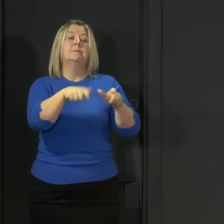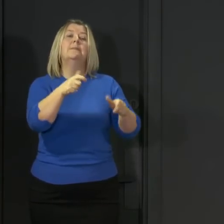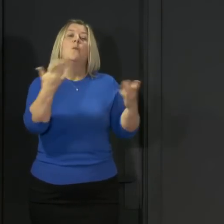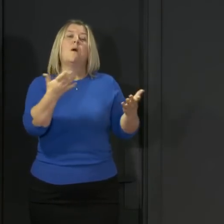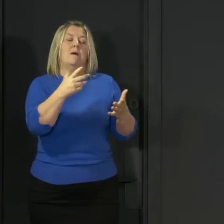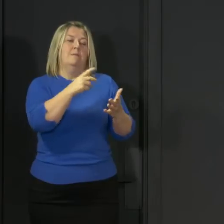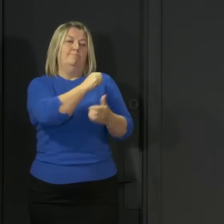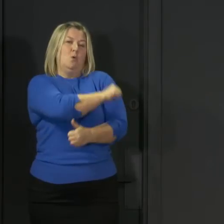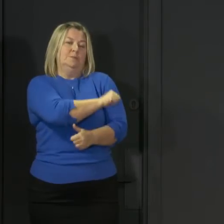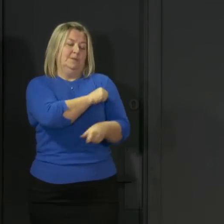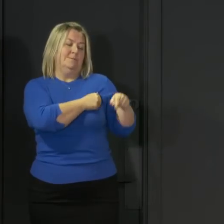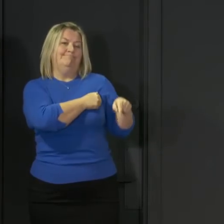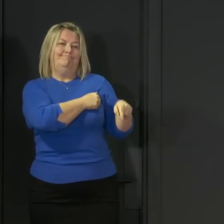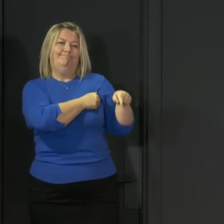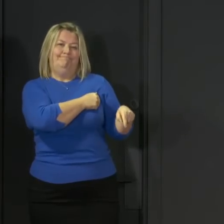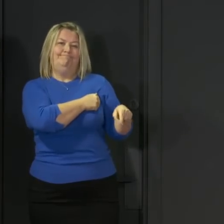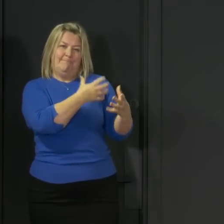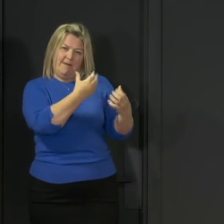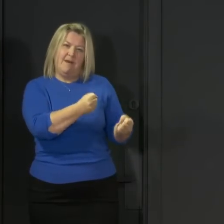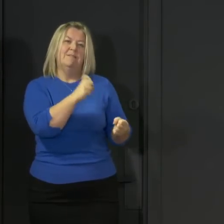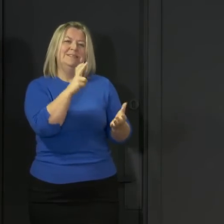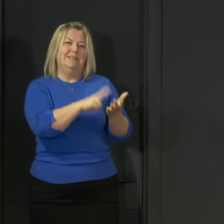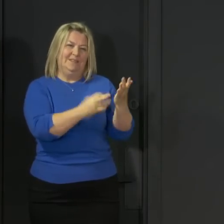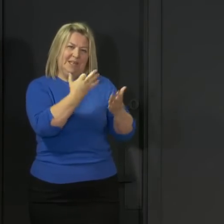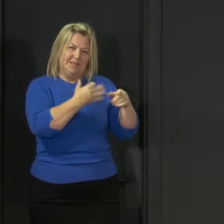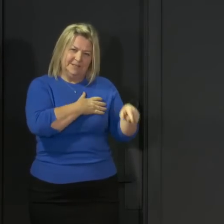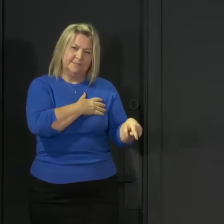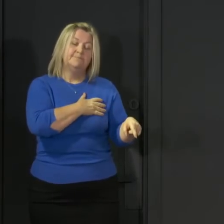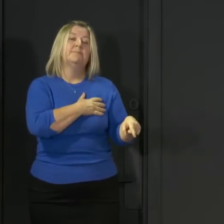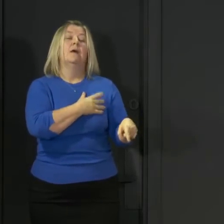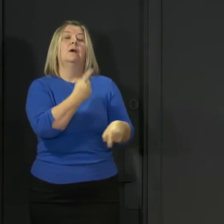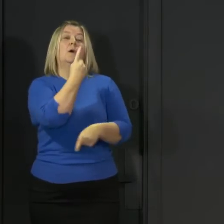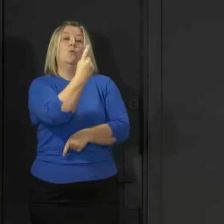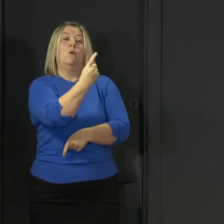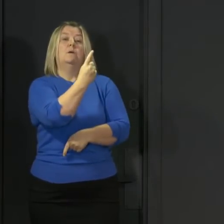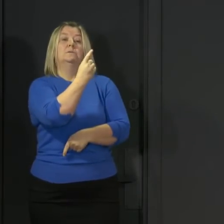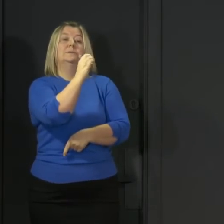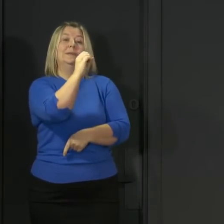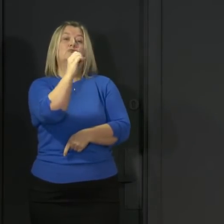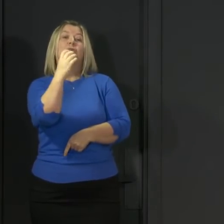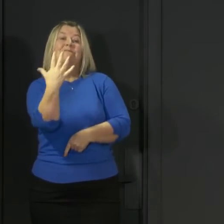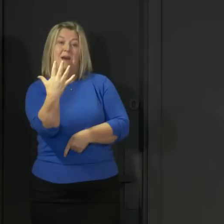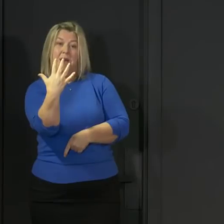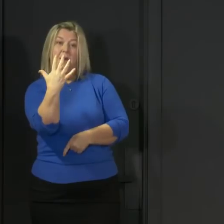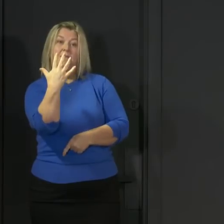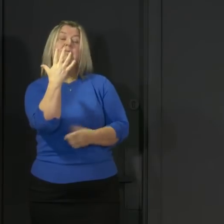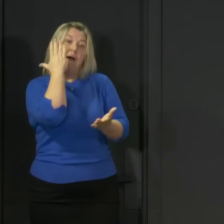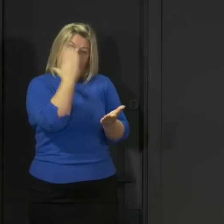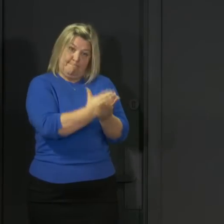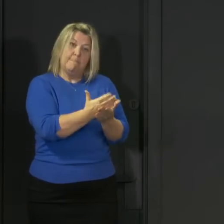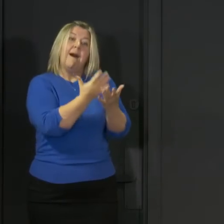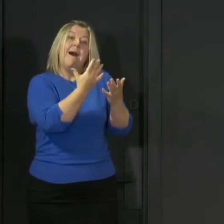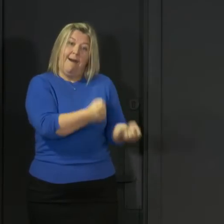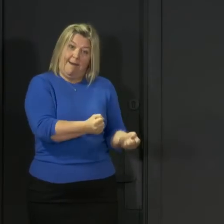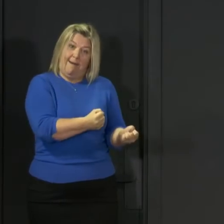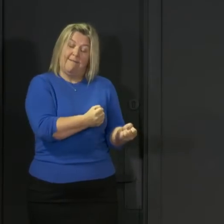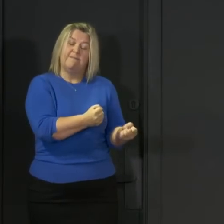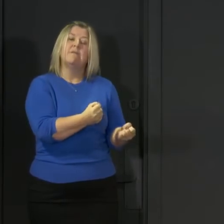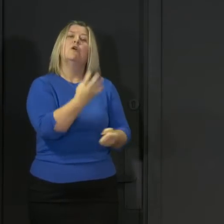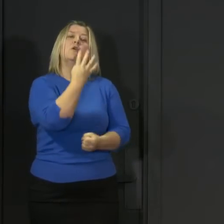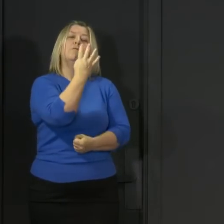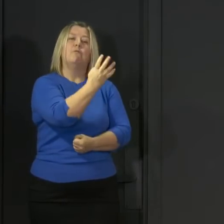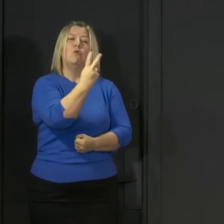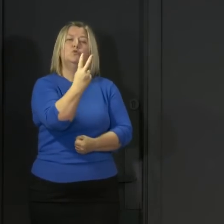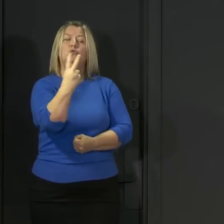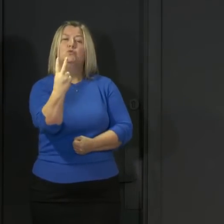in hospital with COVID-19. 1,005 of them have been confirmed as having the virus and 422